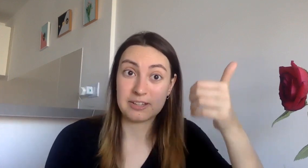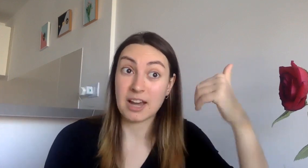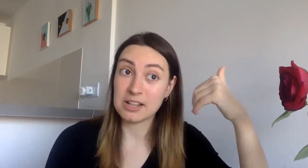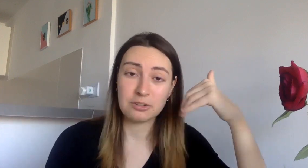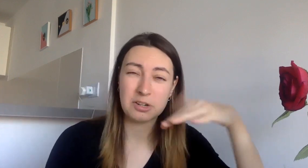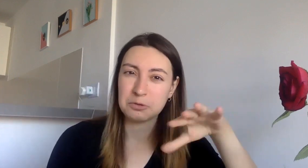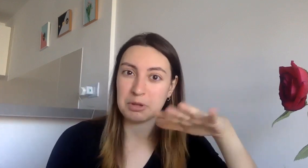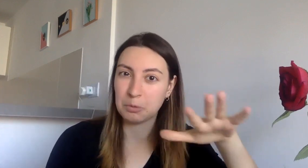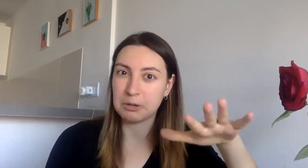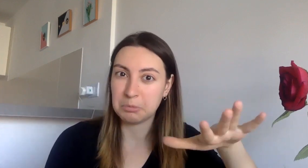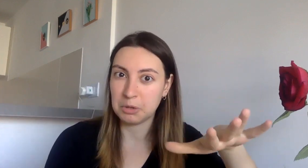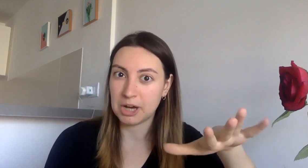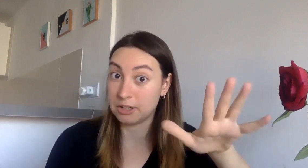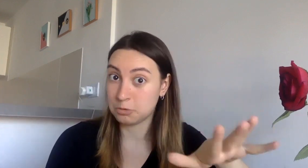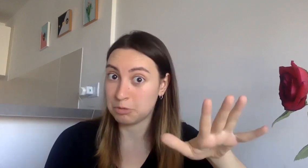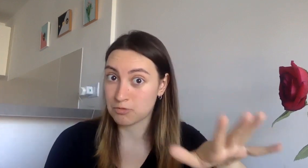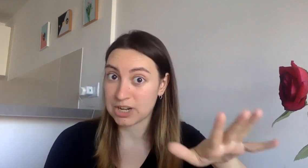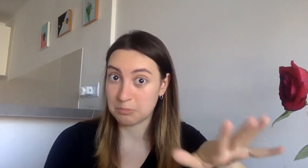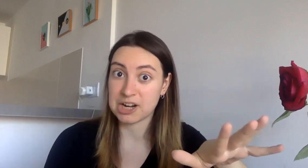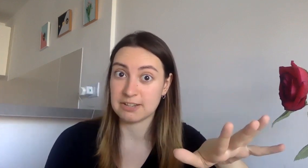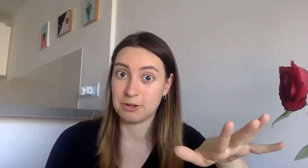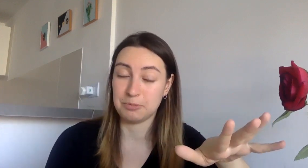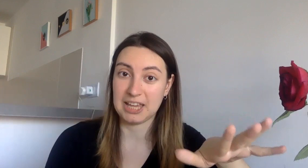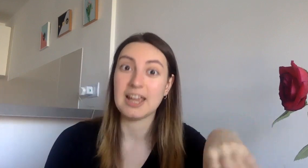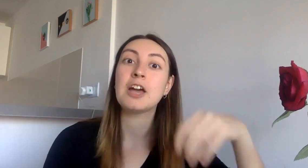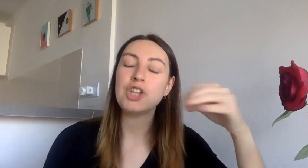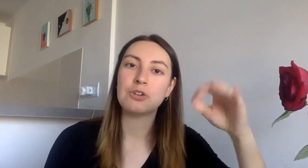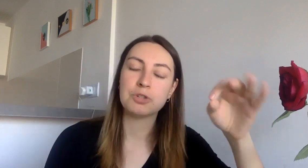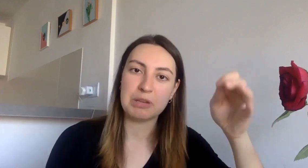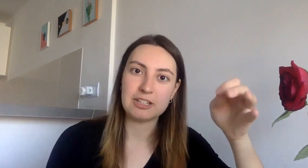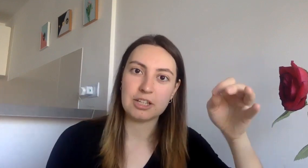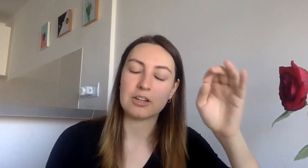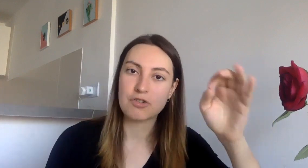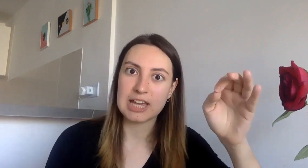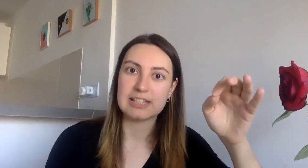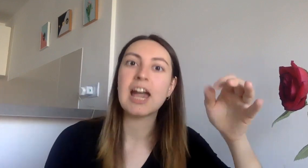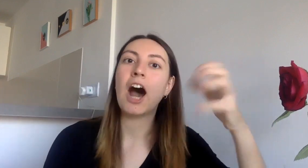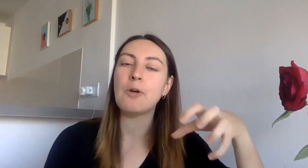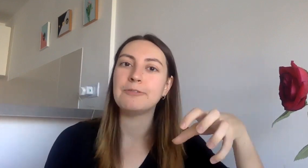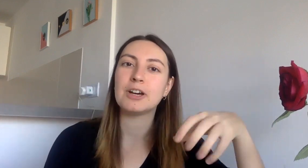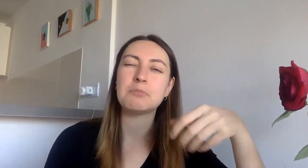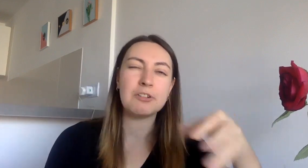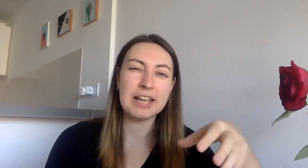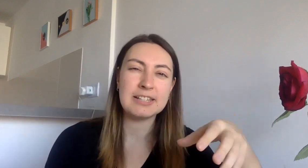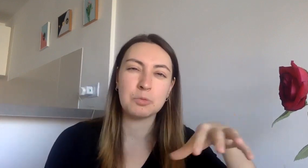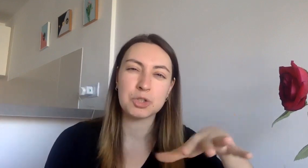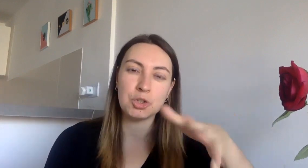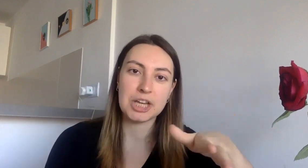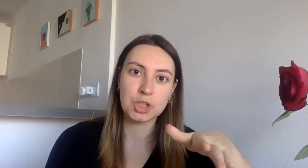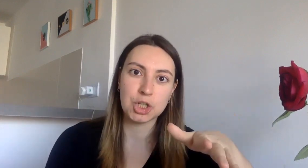i thought that it would be b1 it would be already impressive for me no it was b2 great however my writing was not that good